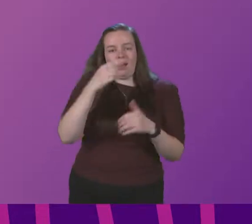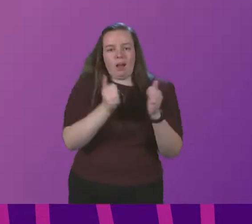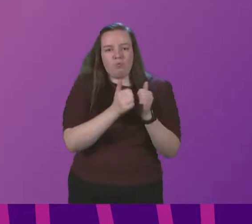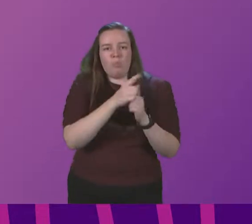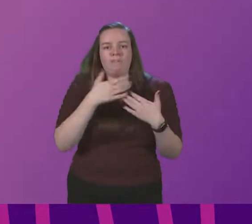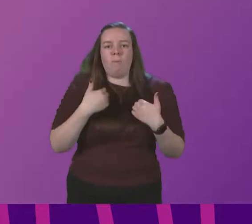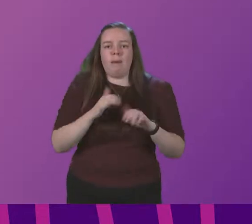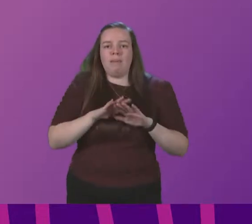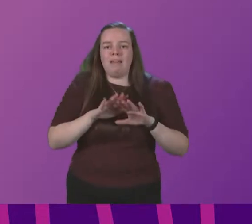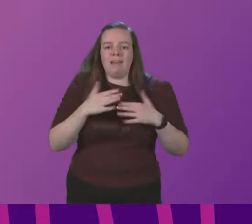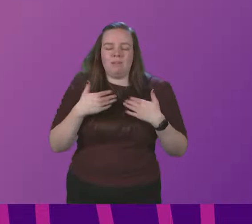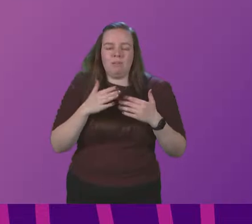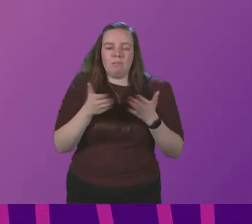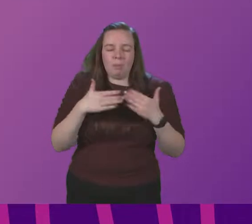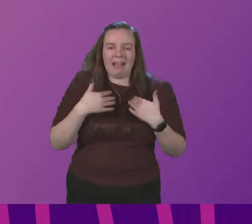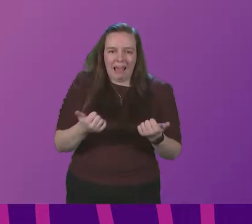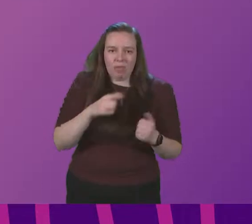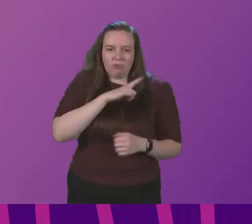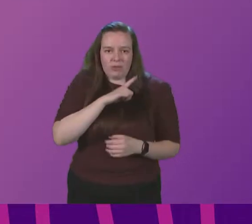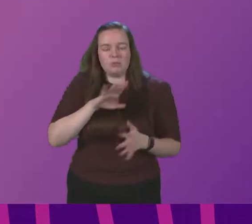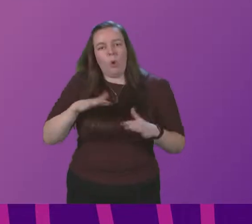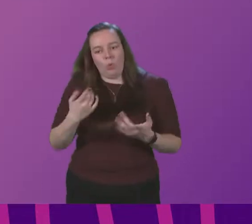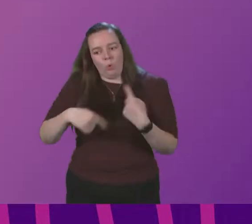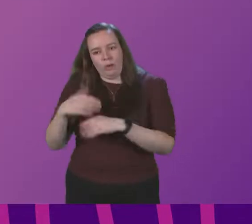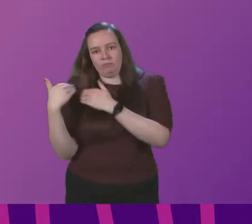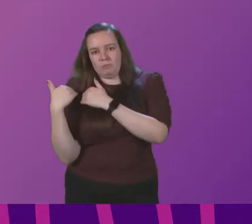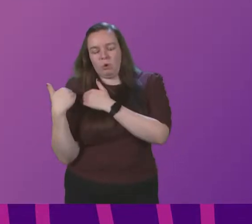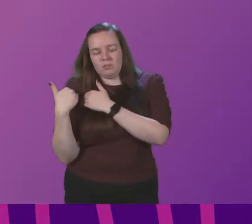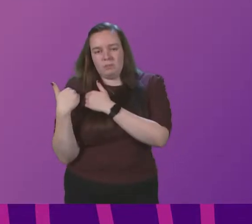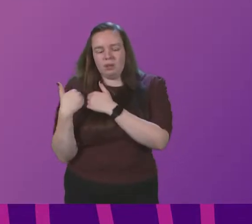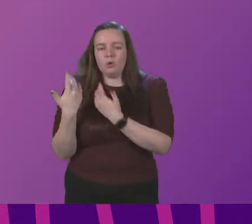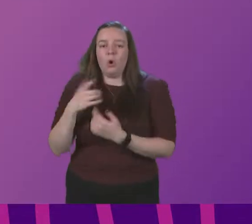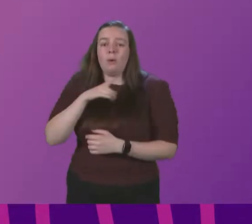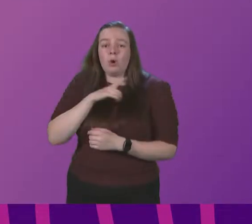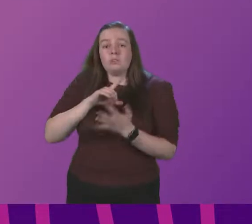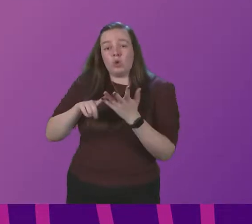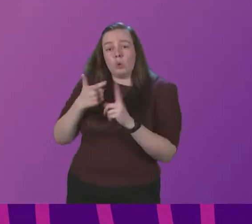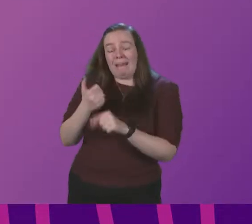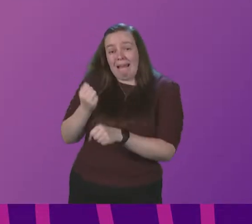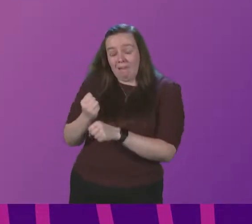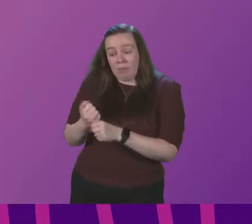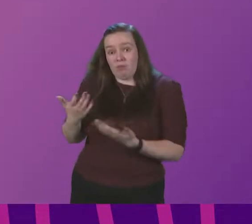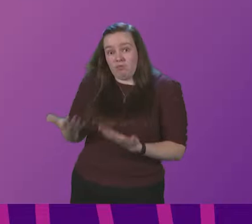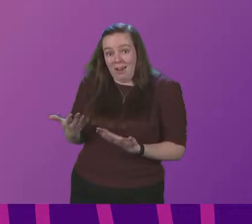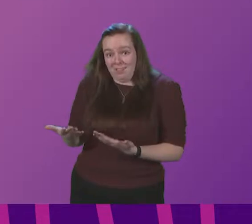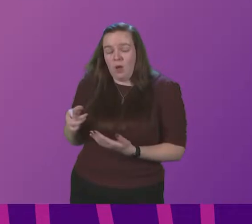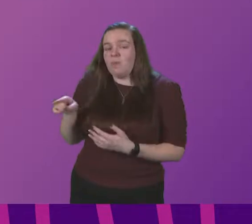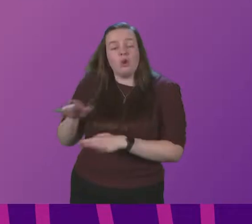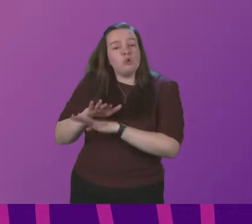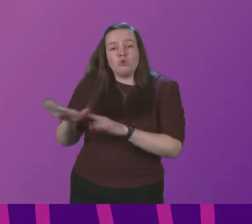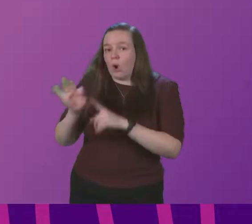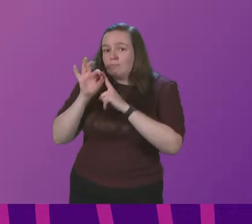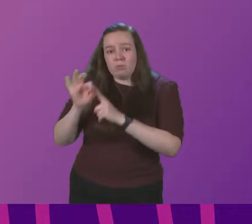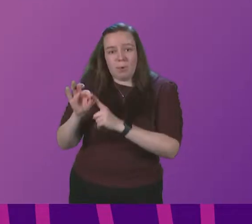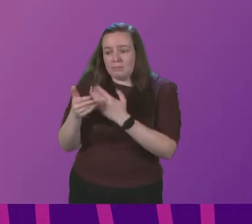reasons, even though it is our responsibility to do so. So because the UK government is at this stage not proposing